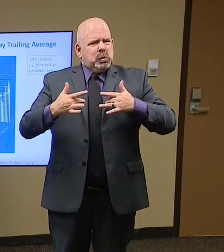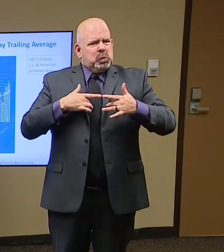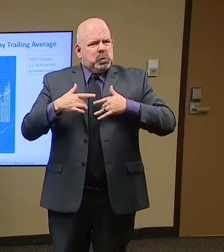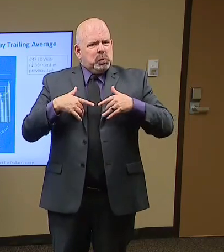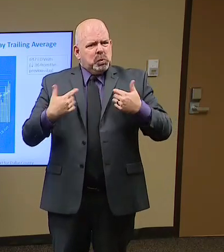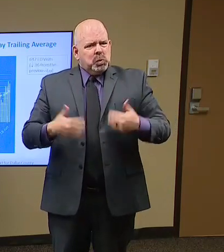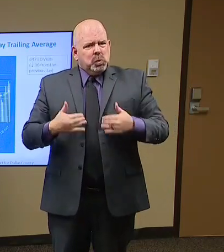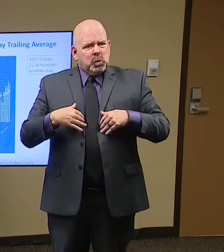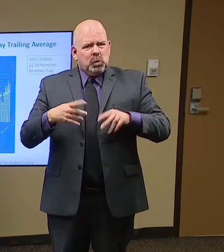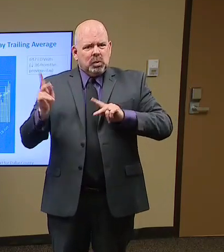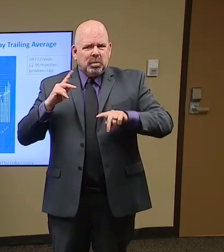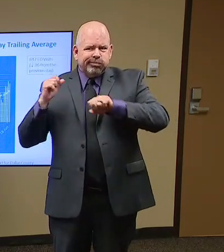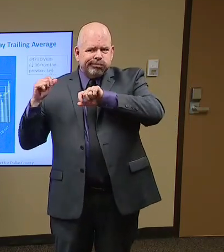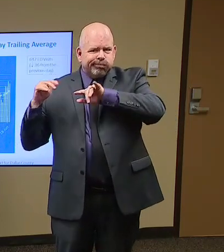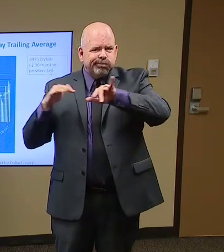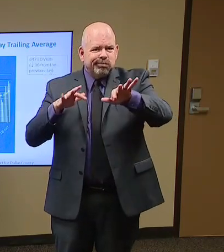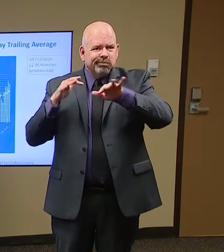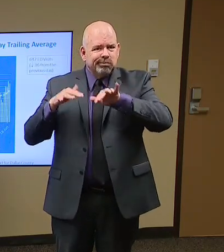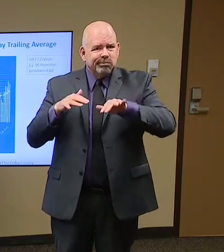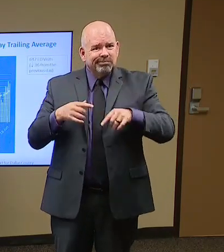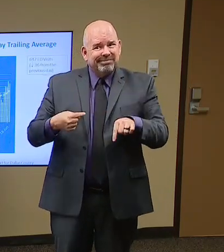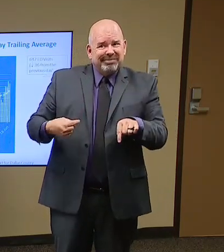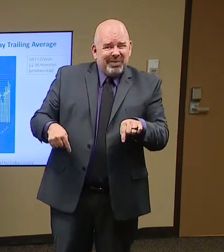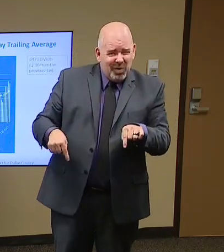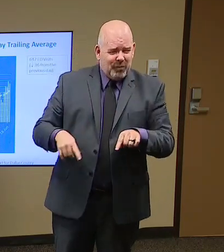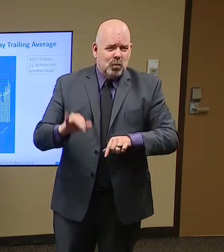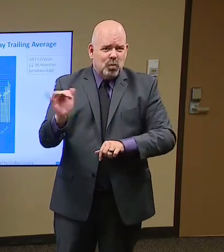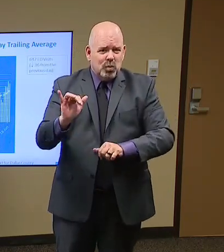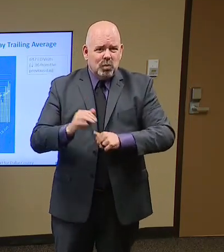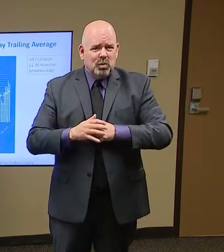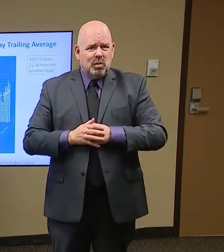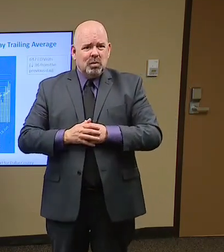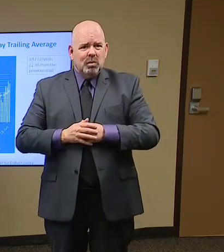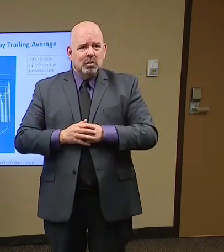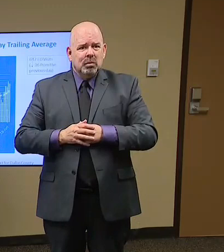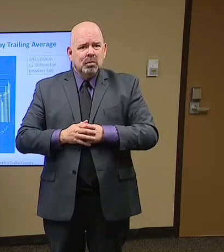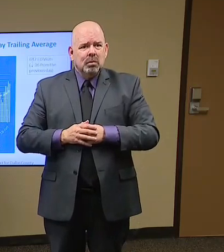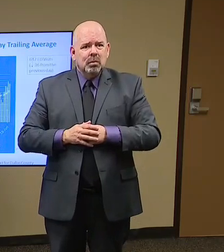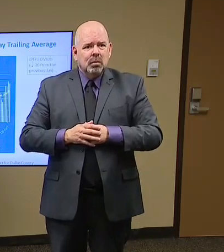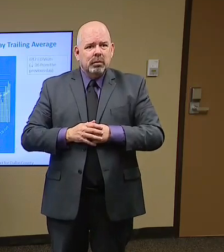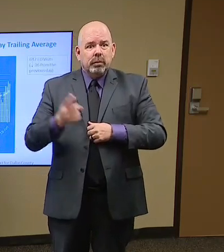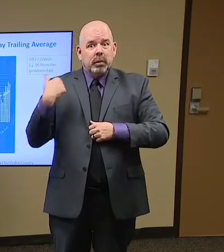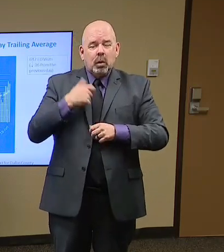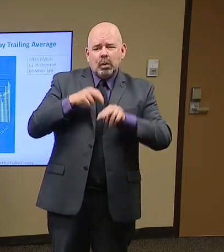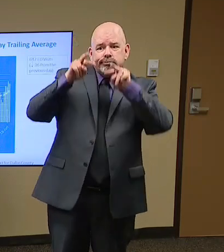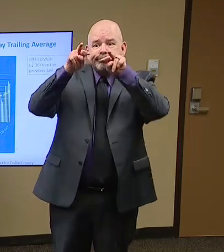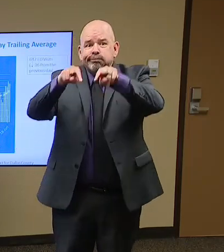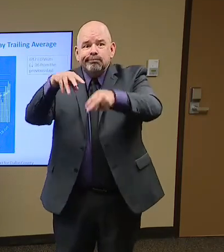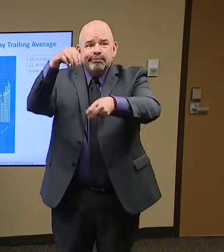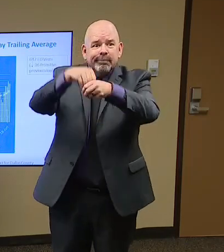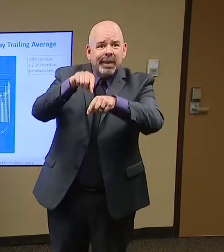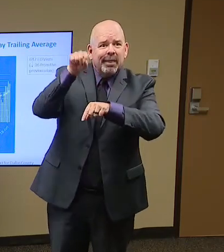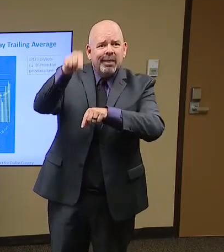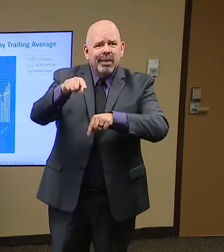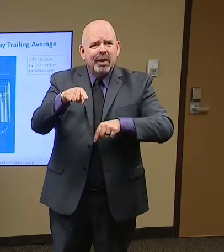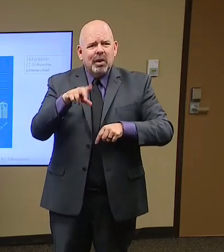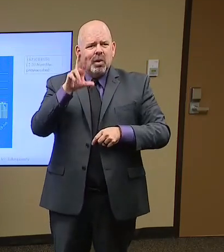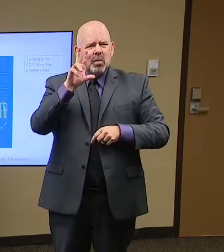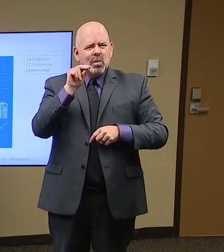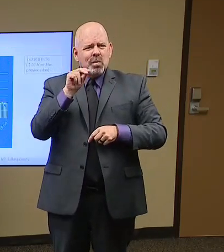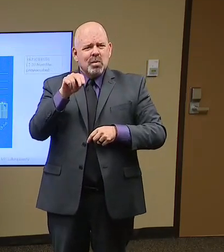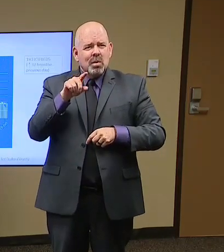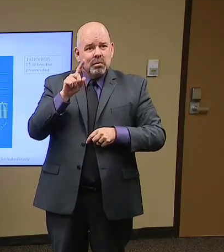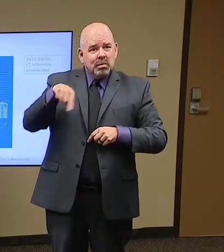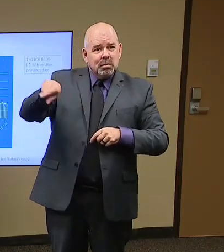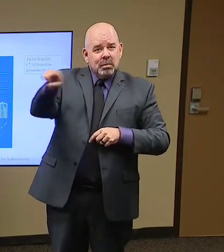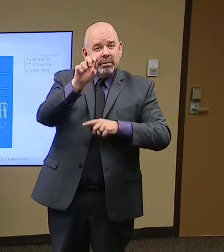again, sometimes it's sunny outside, don't see this, but this is what's being seen in our healthcare settings right now. Next slide.